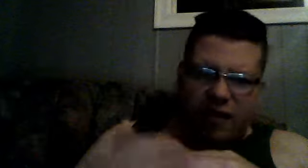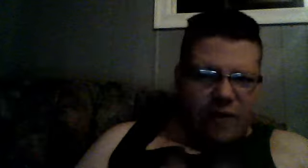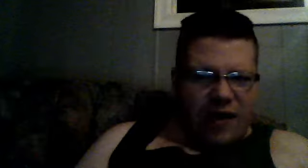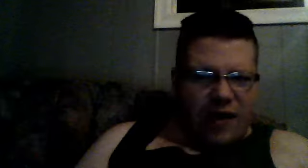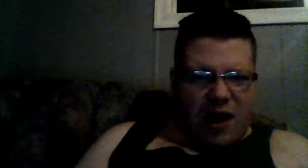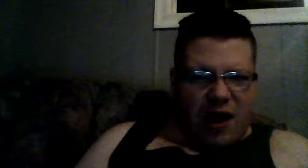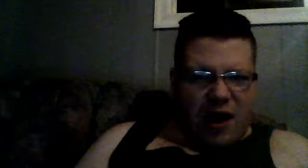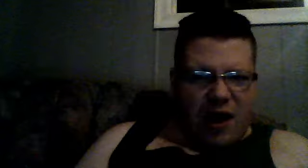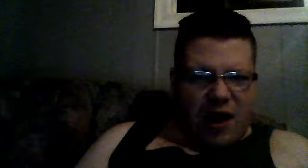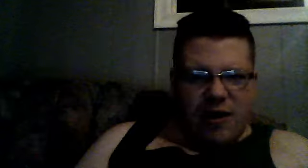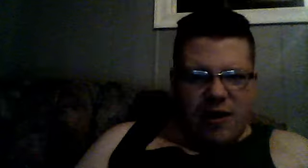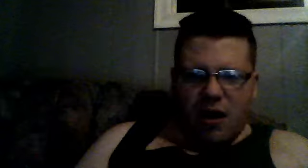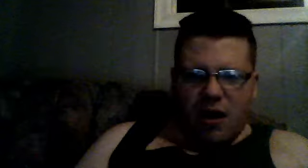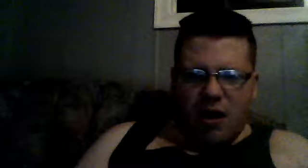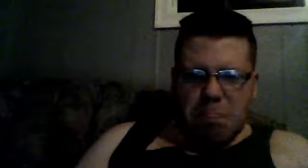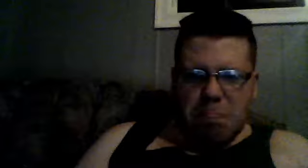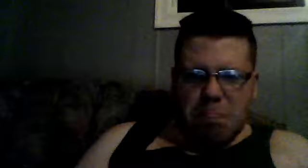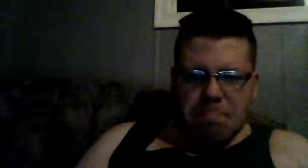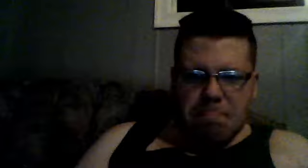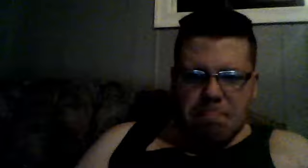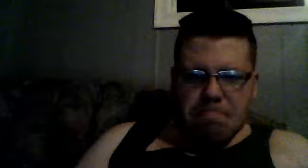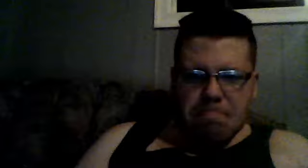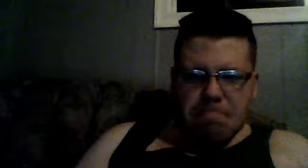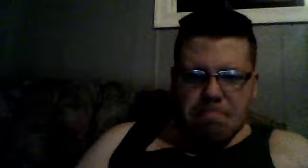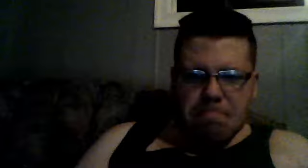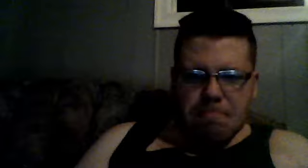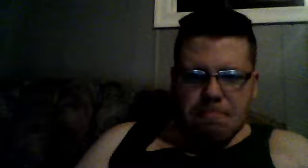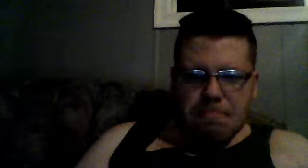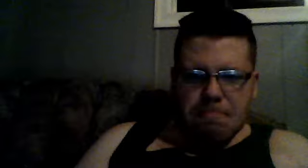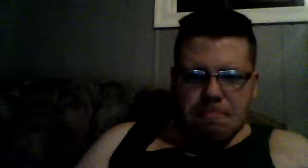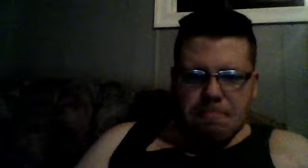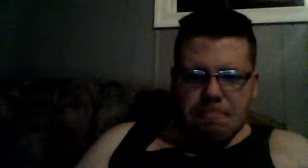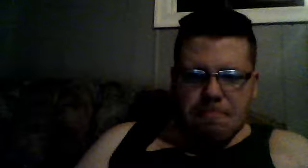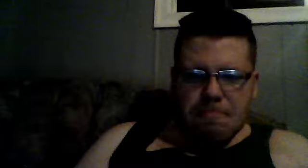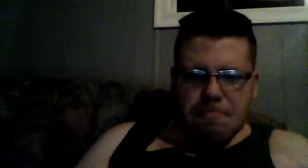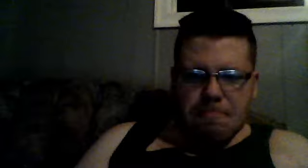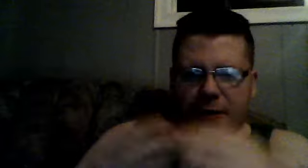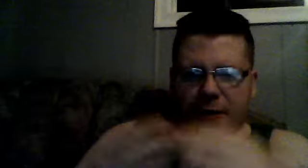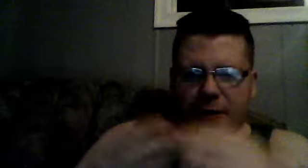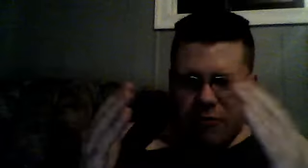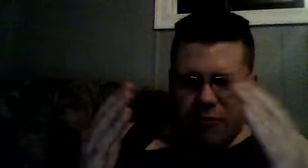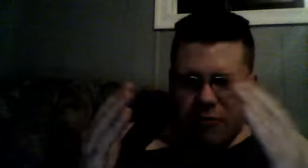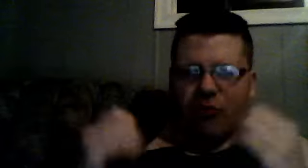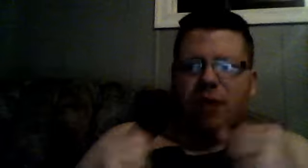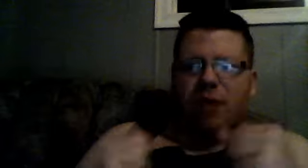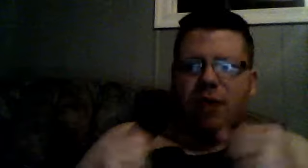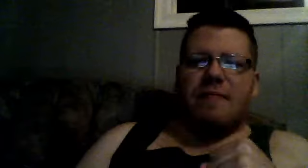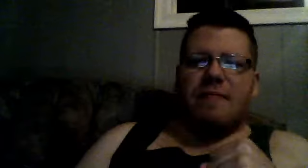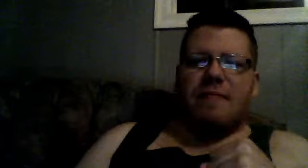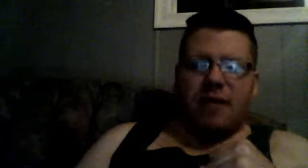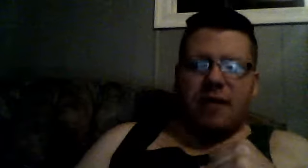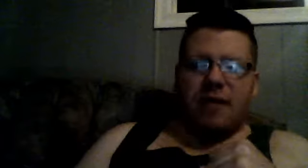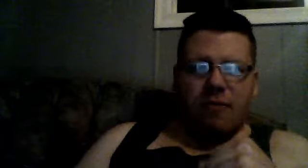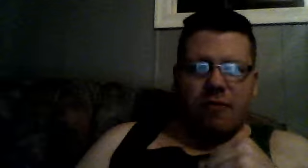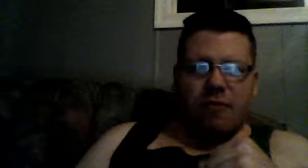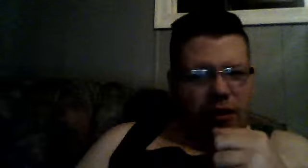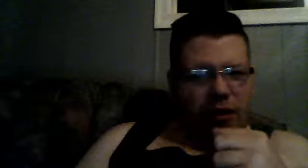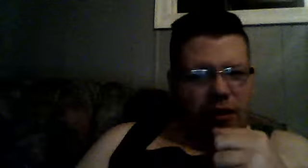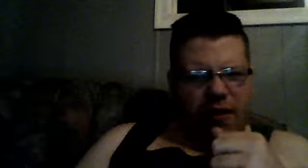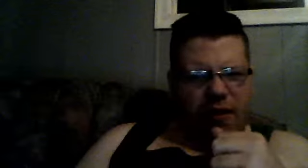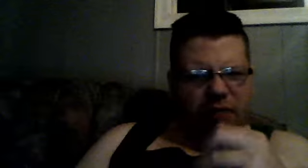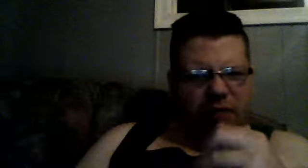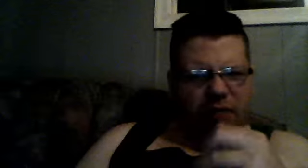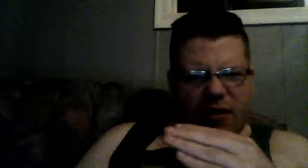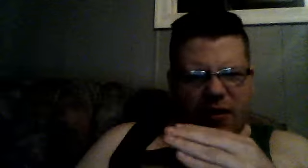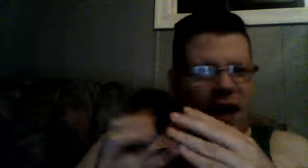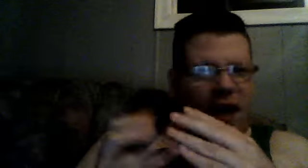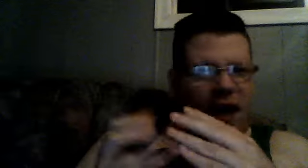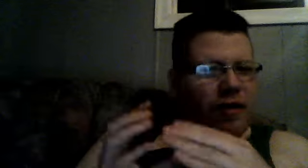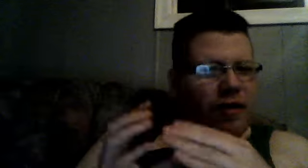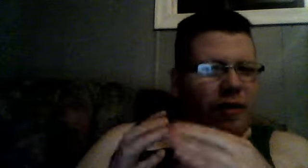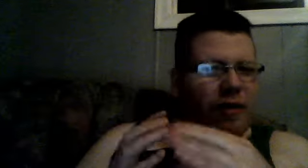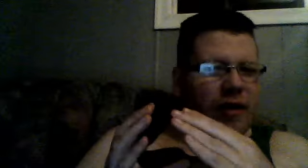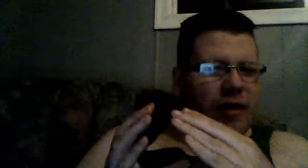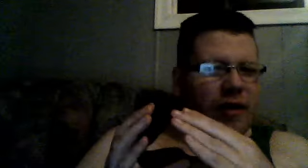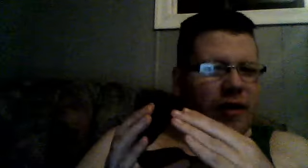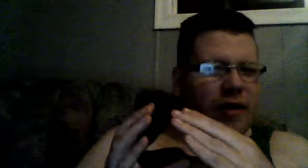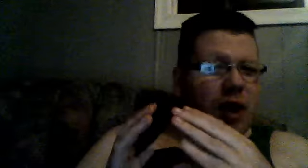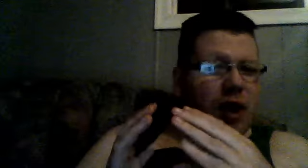within an hour, we got the Transformers, which I think is how some of the characters got,